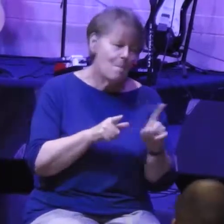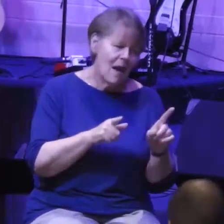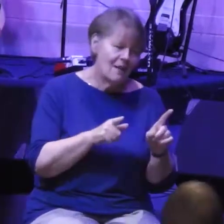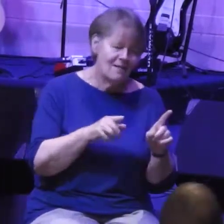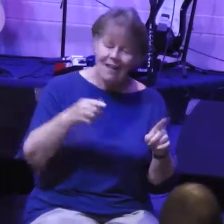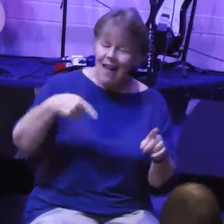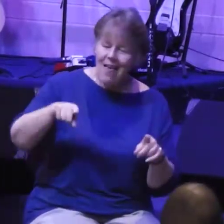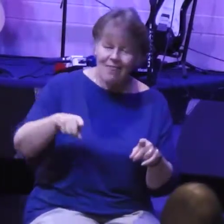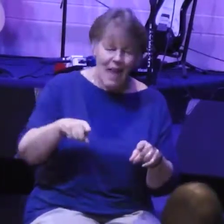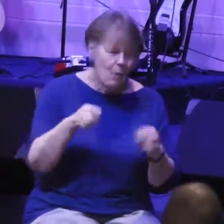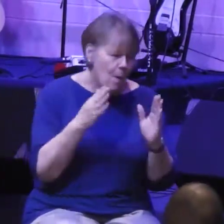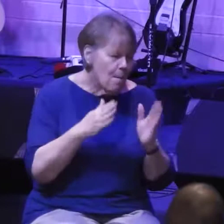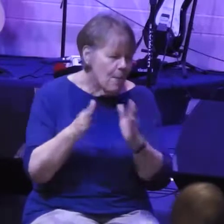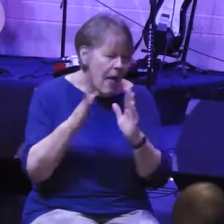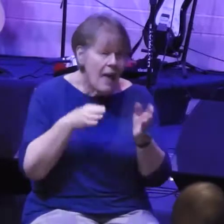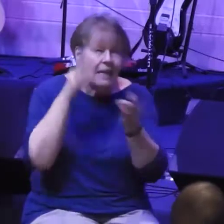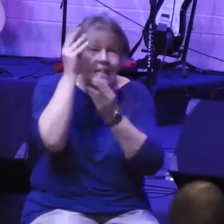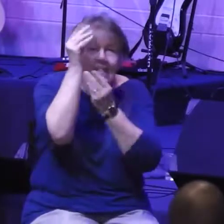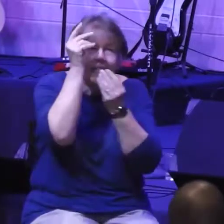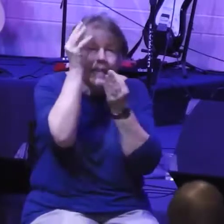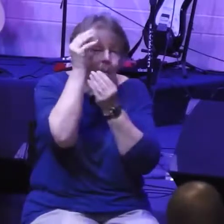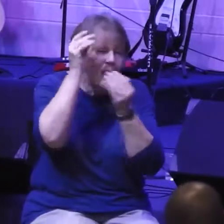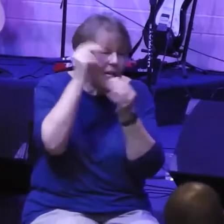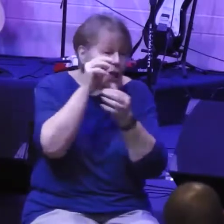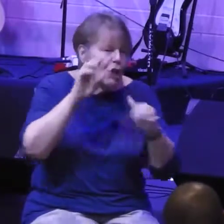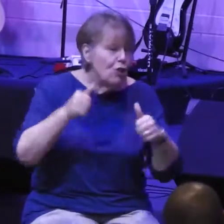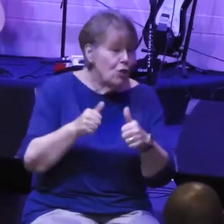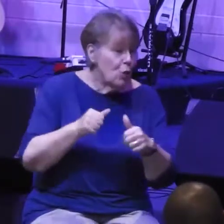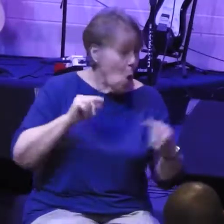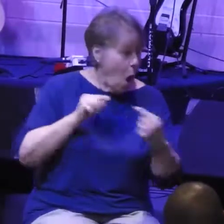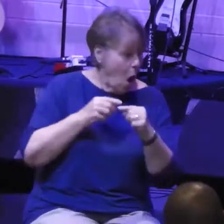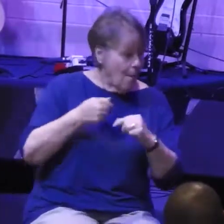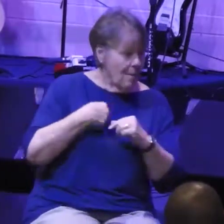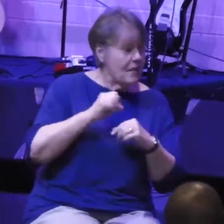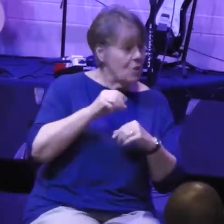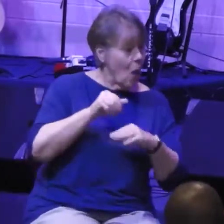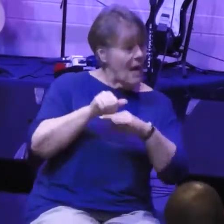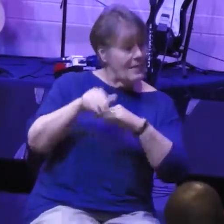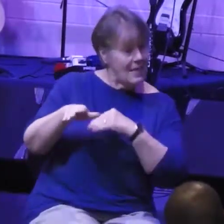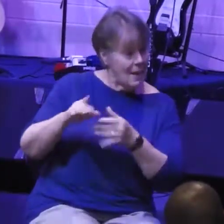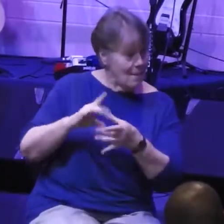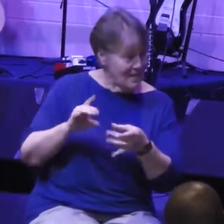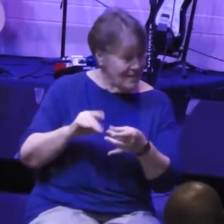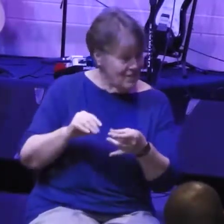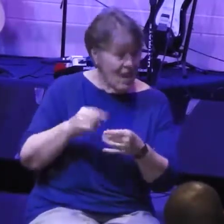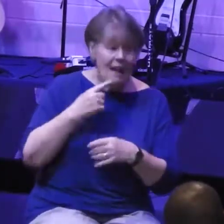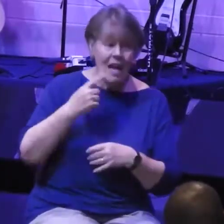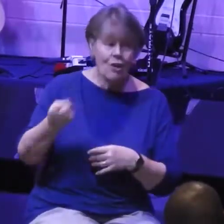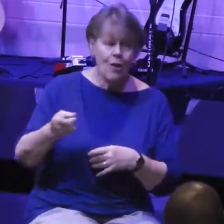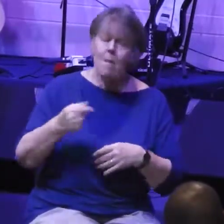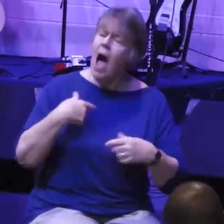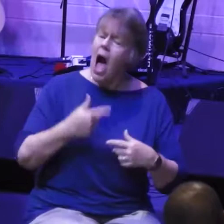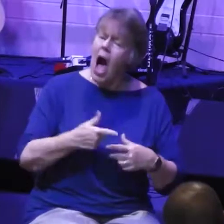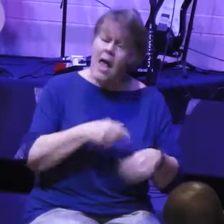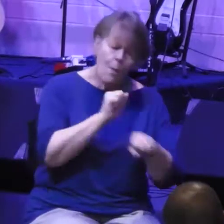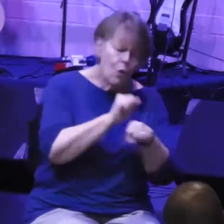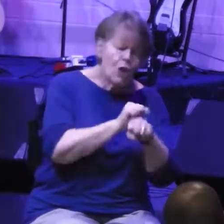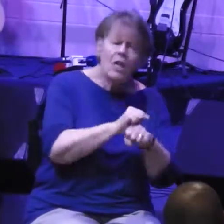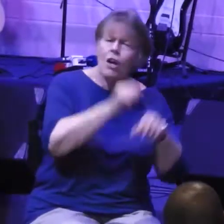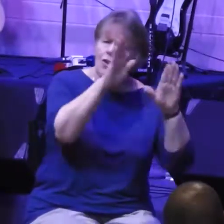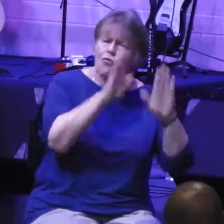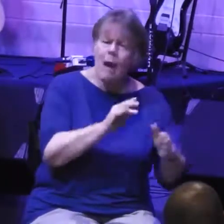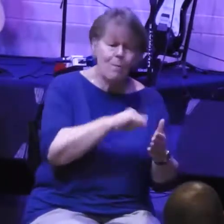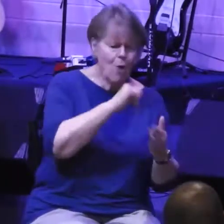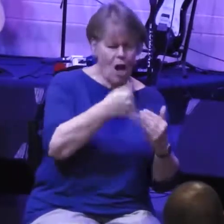to harm me, so I sent messengers to them with this reply. I am carrying on a great project and cannot go down.